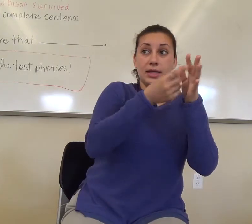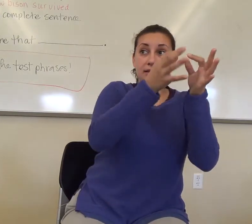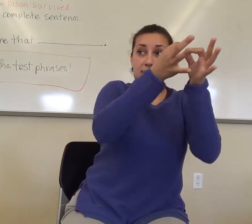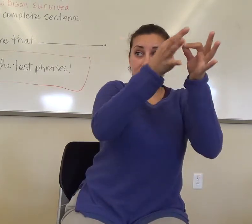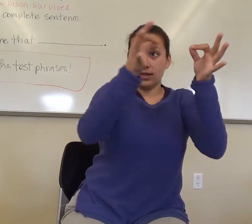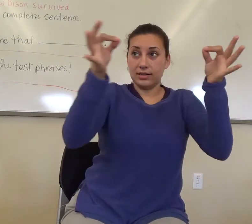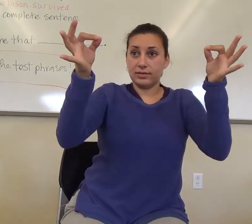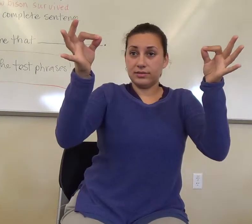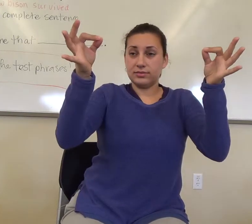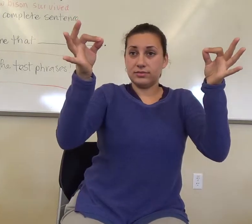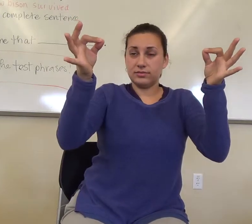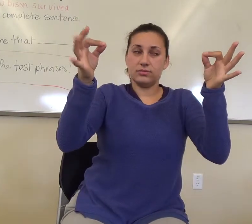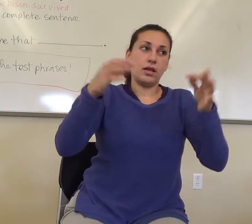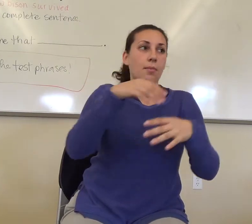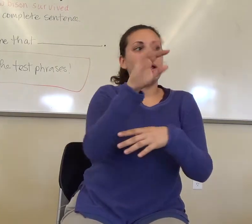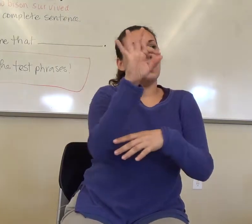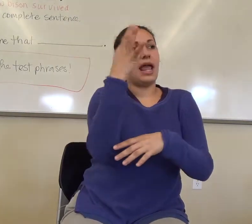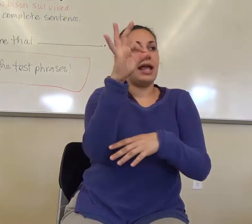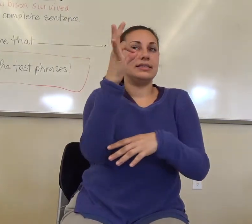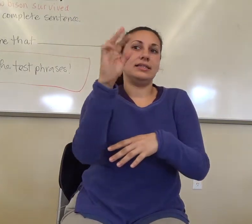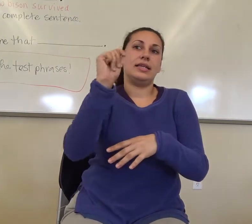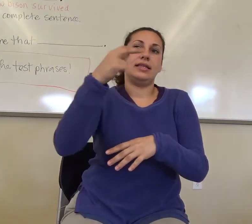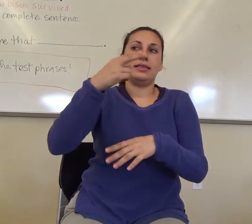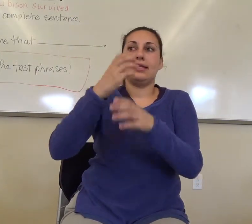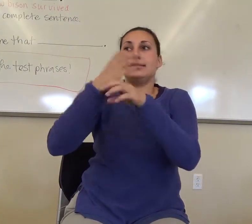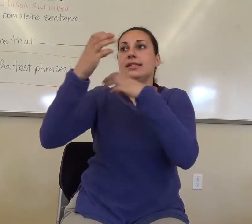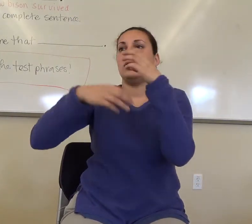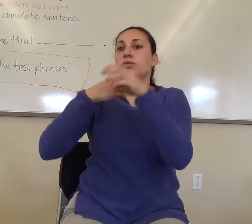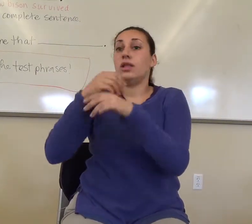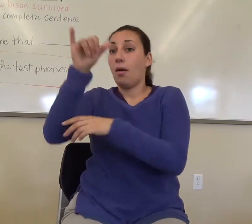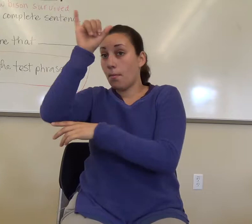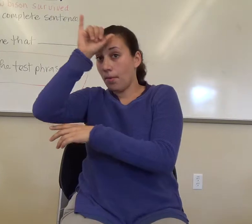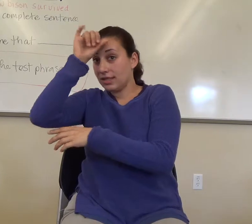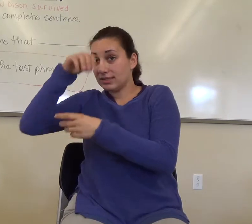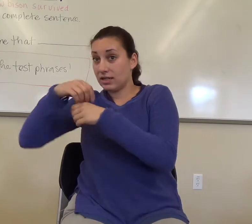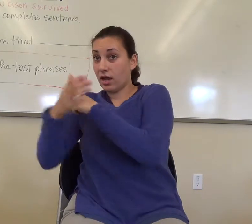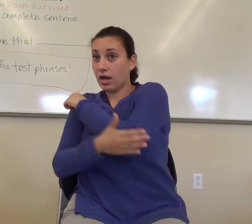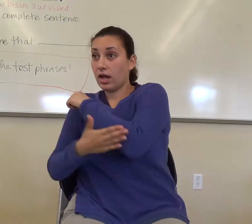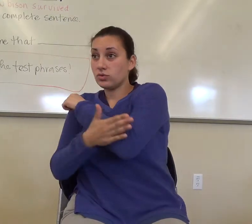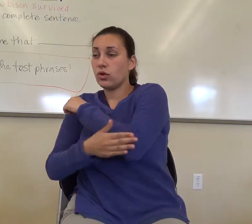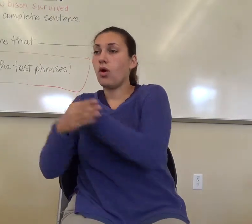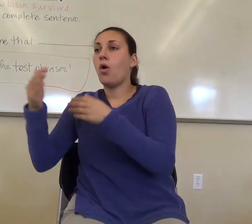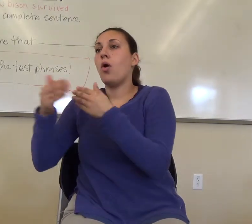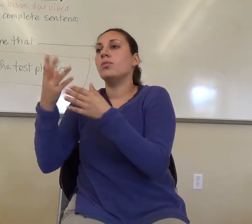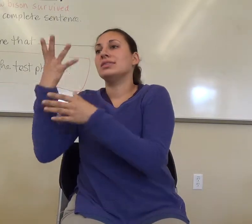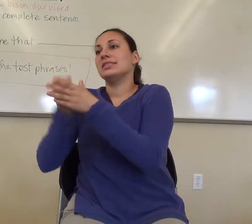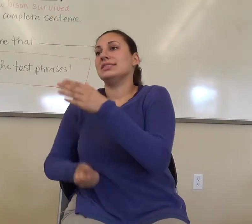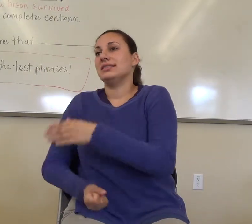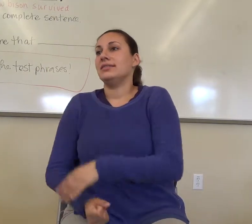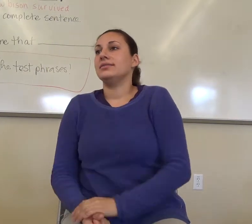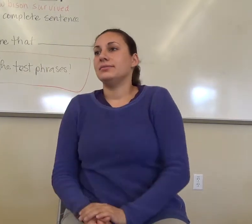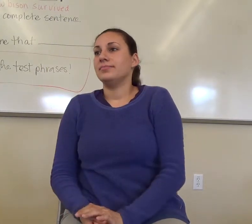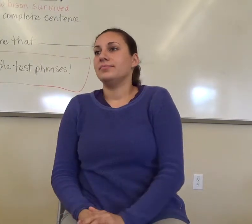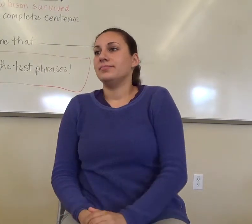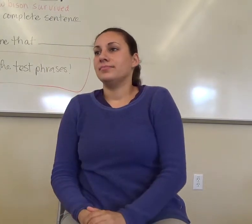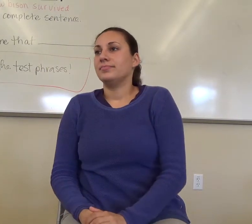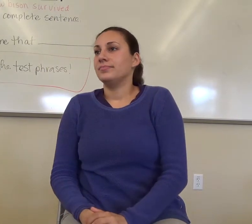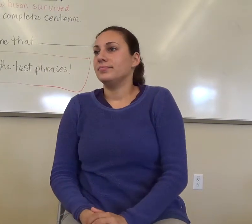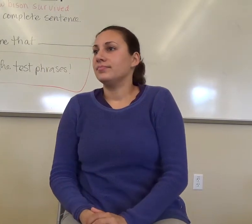by the end of the 19th century, the bison in this country were almost extinct. Okay.